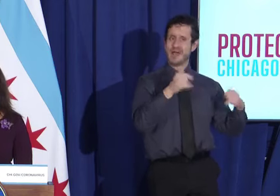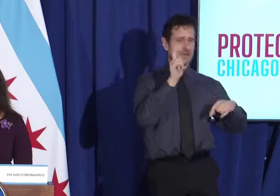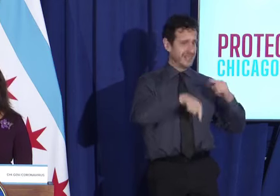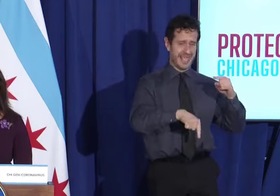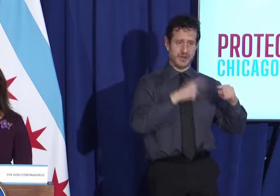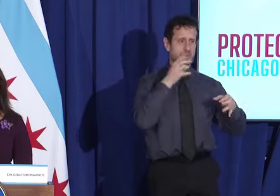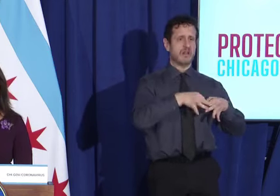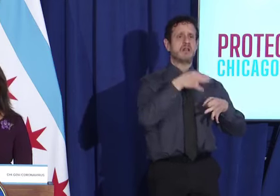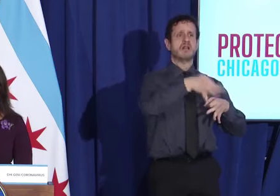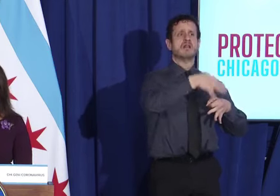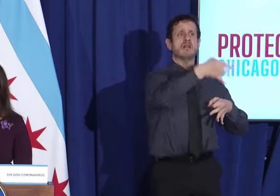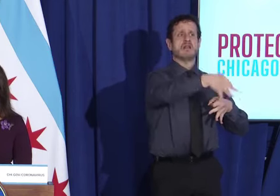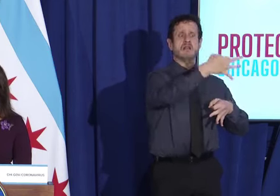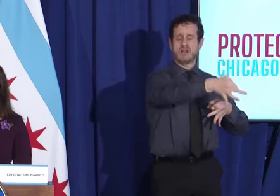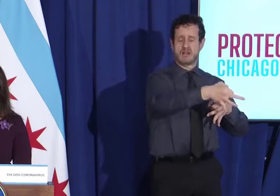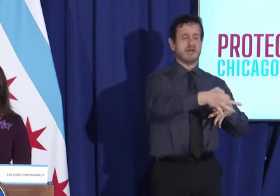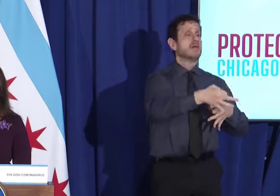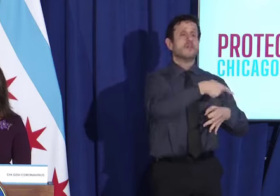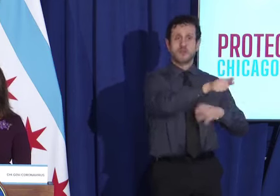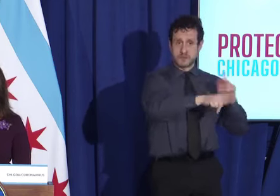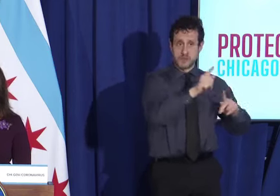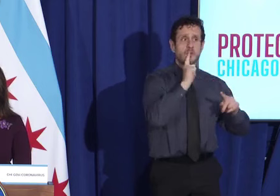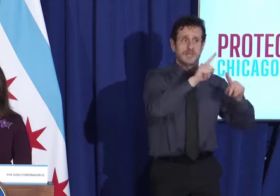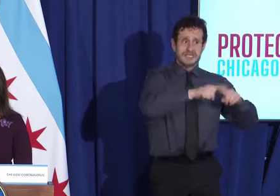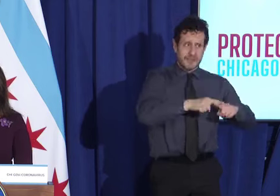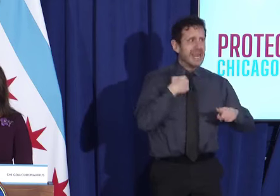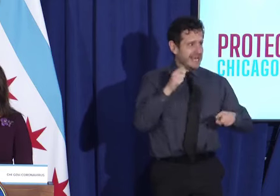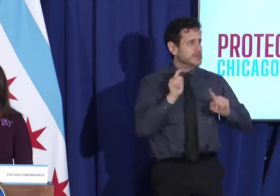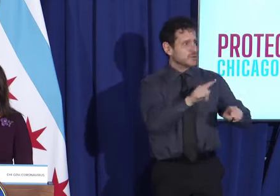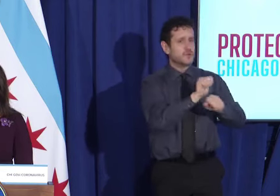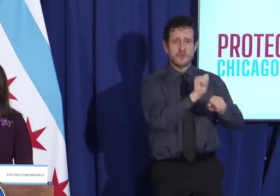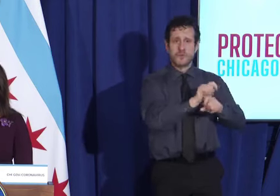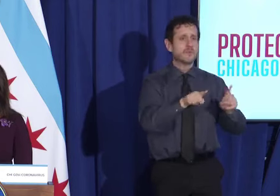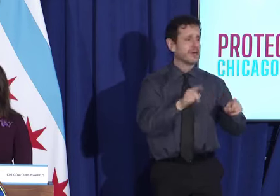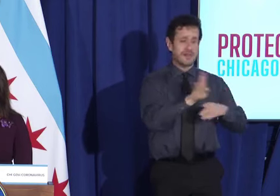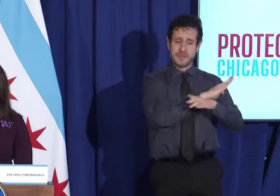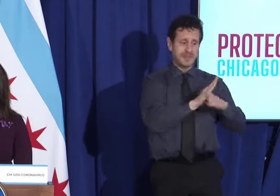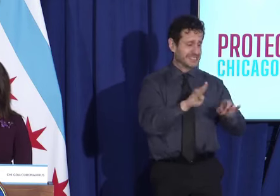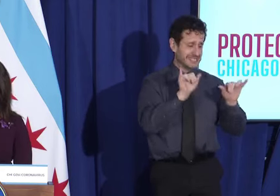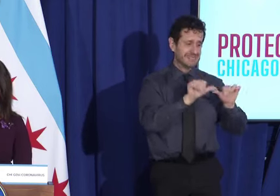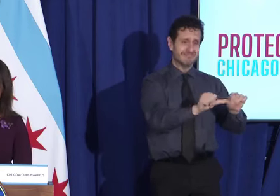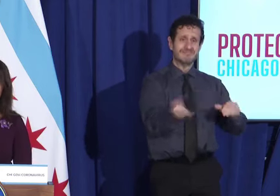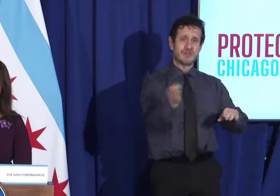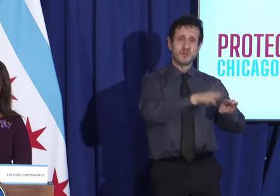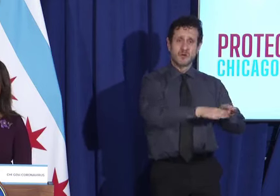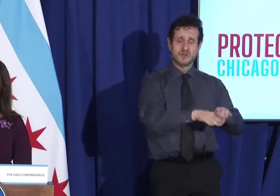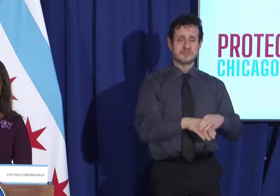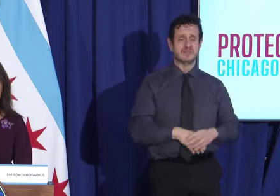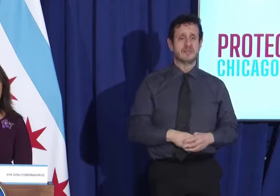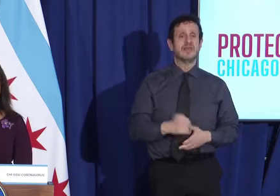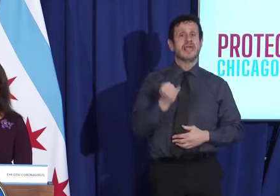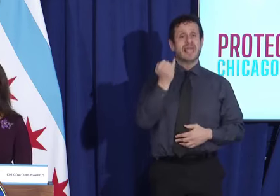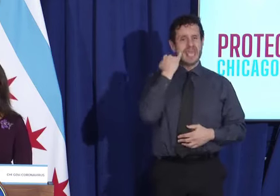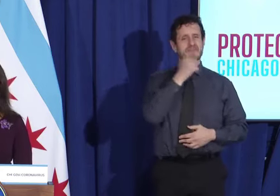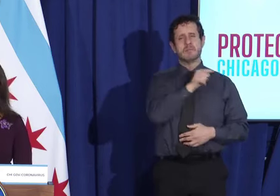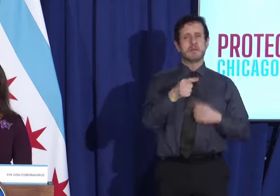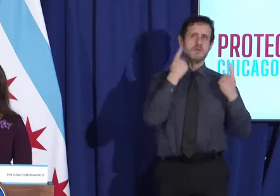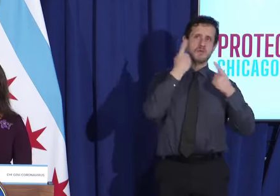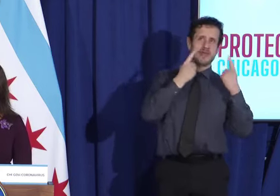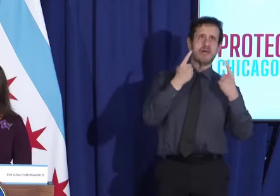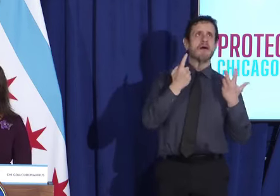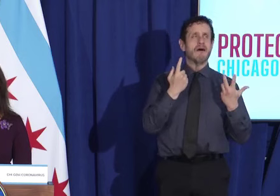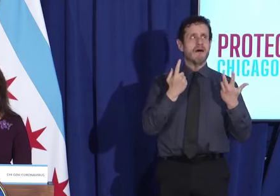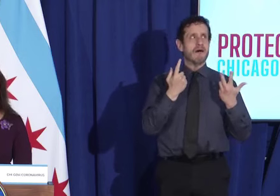individuals that really depend on those jobs. If you are thinking of holding a party or gathering